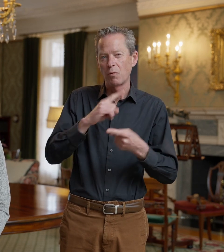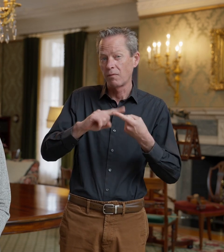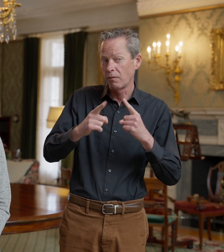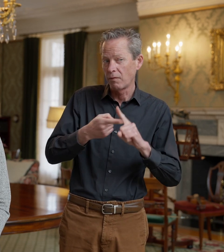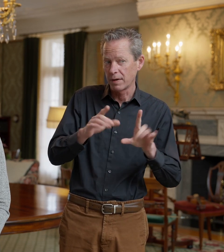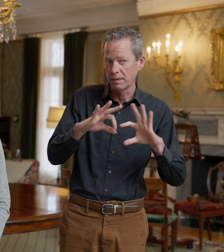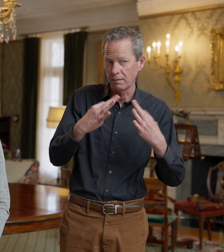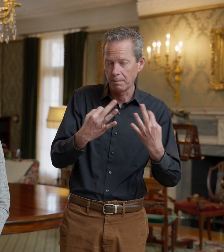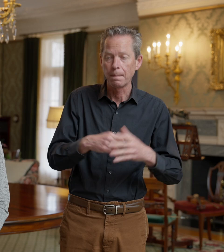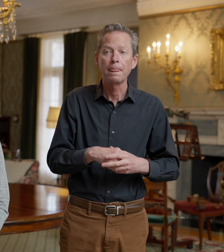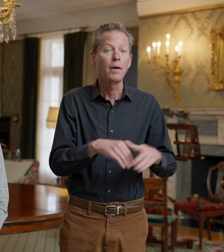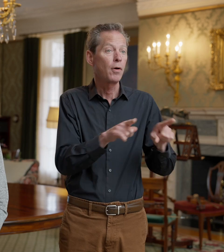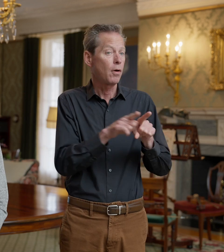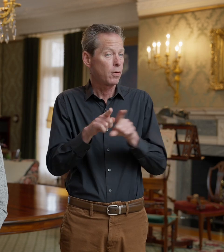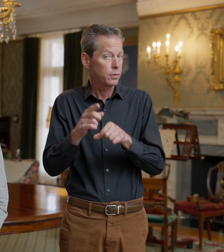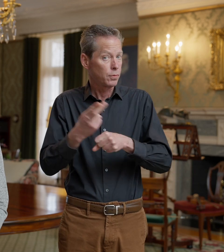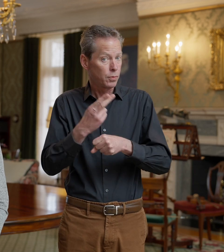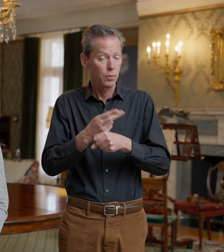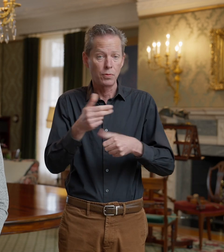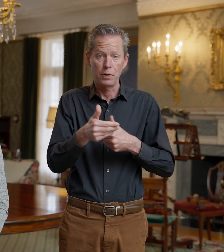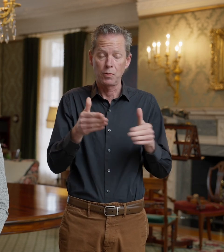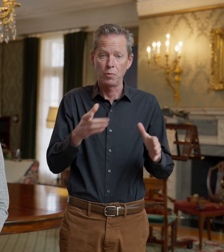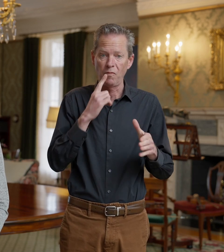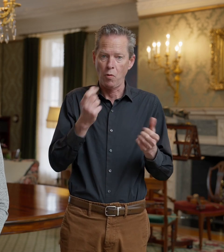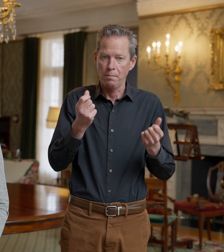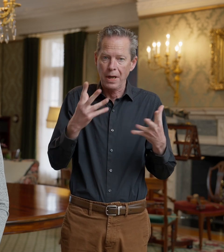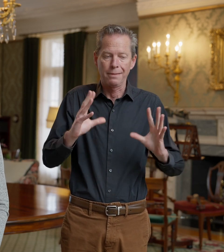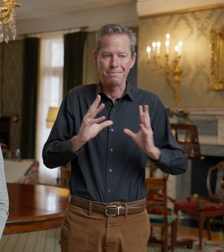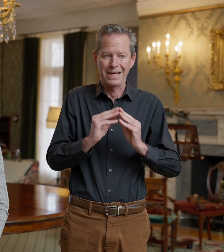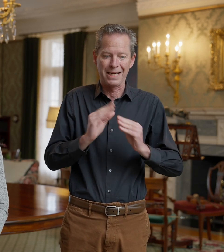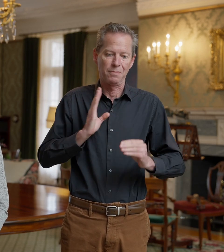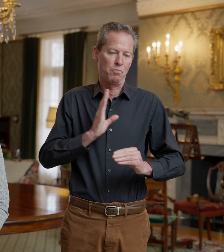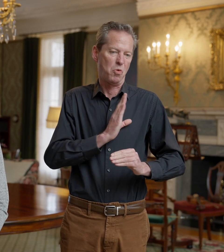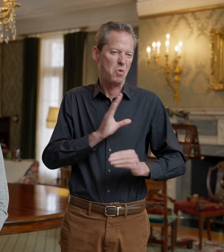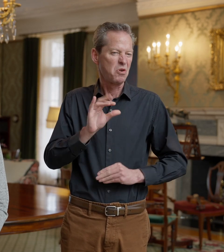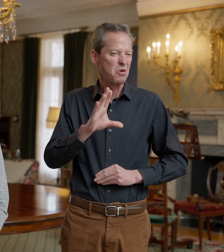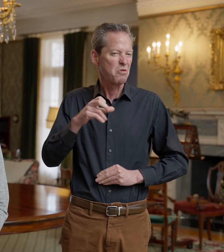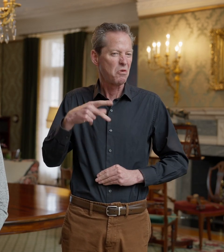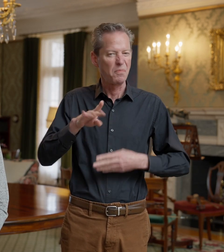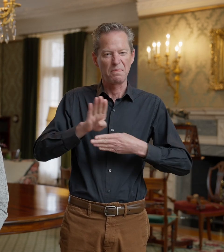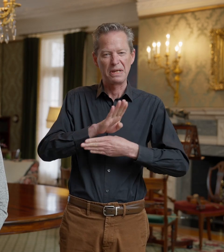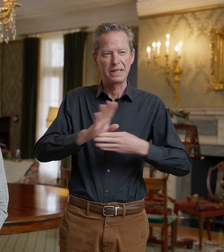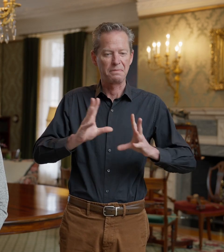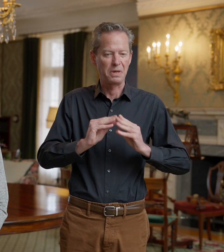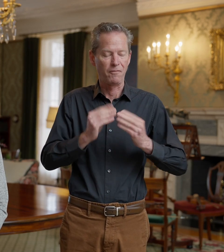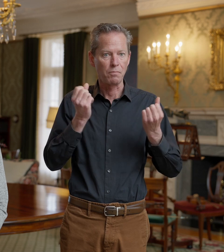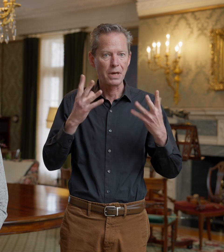He also used this room to have a lot of the Ford meetings or the corporate meetings for the many organizations that he served in our